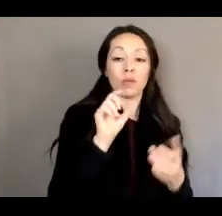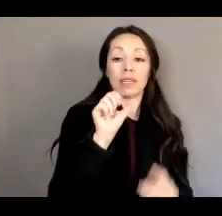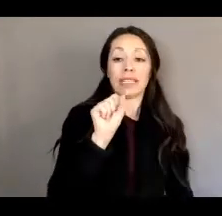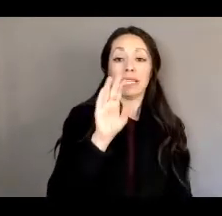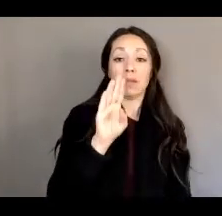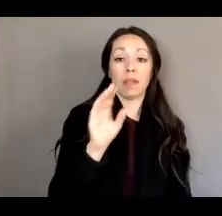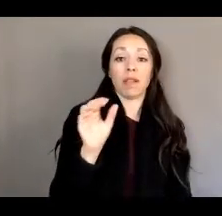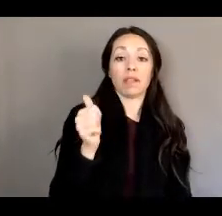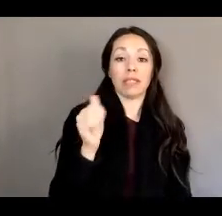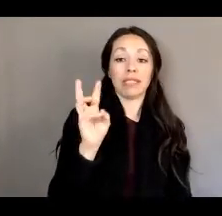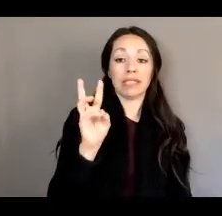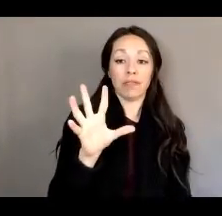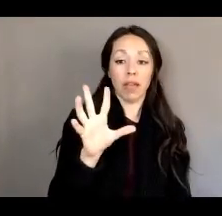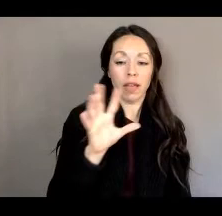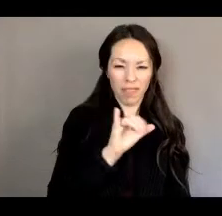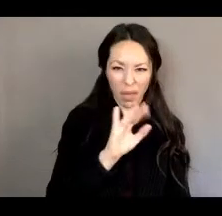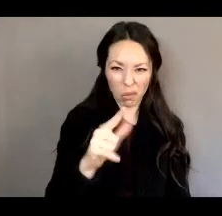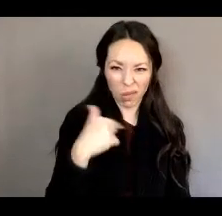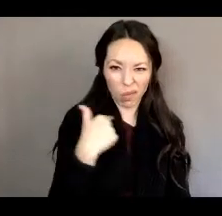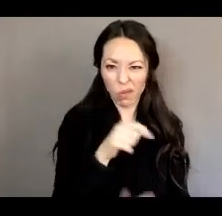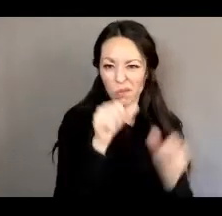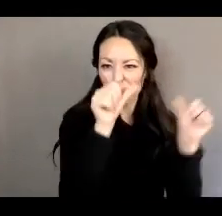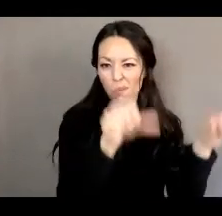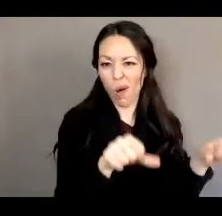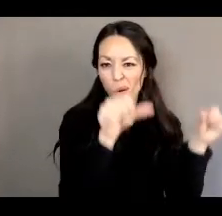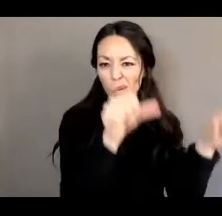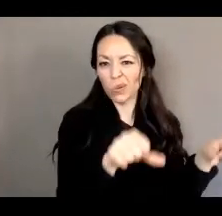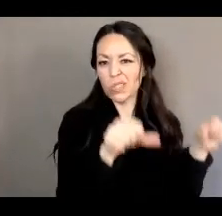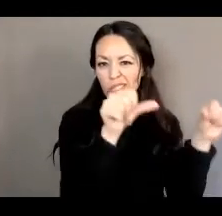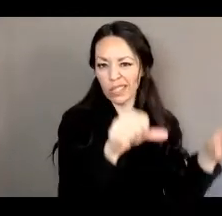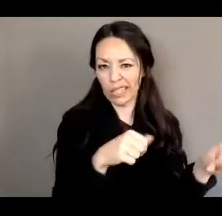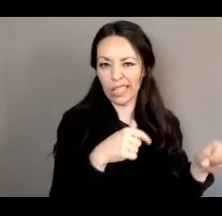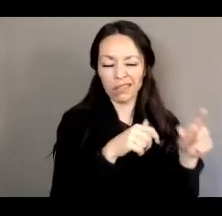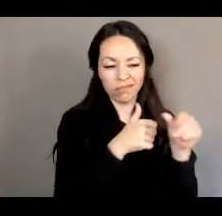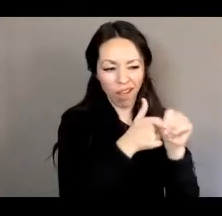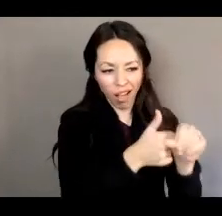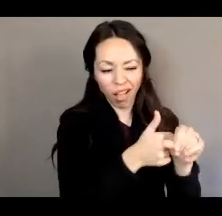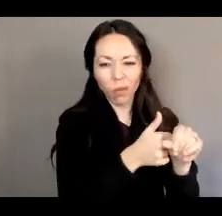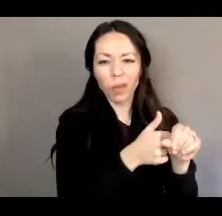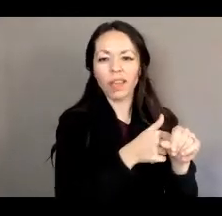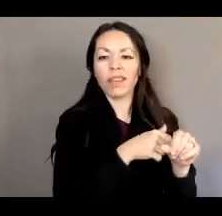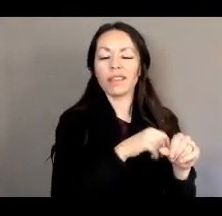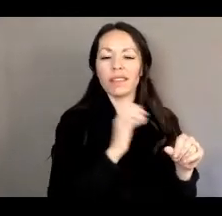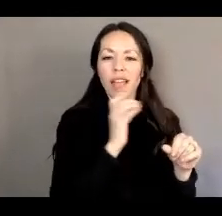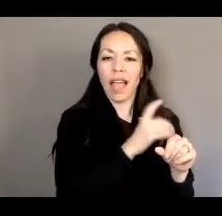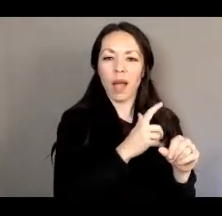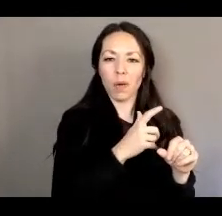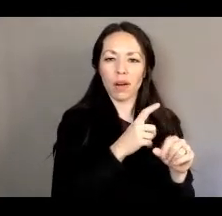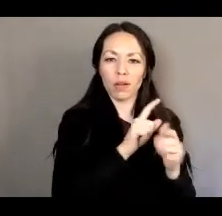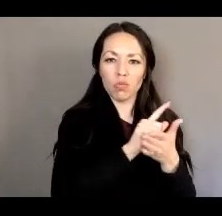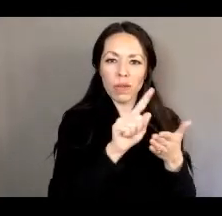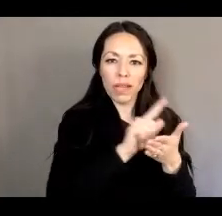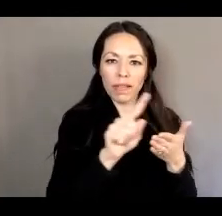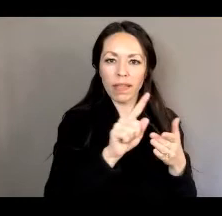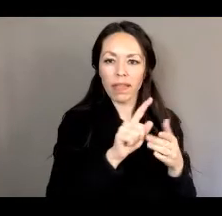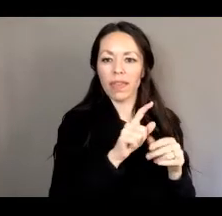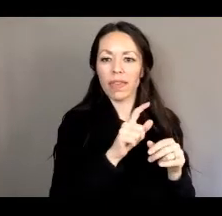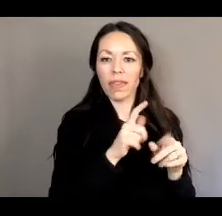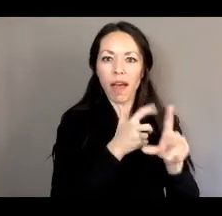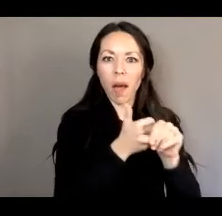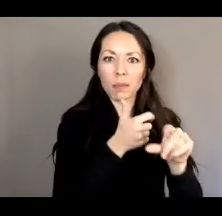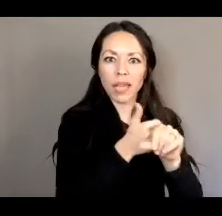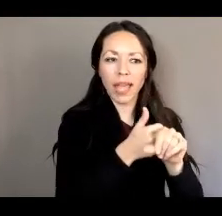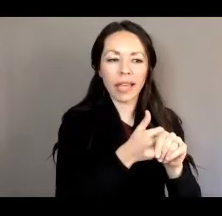been posting on our legislative weekly updates that would have,